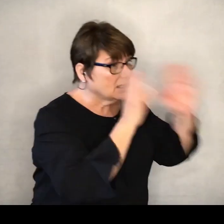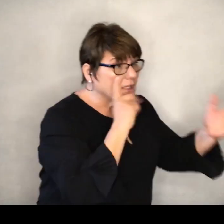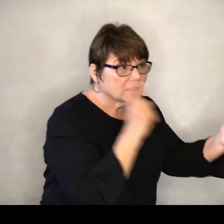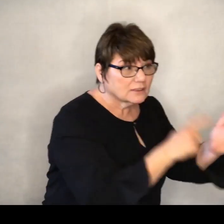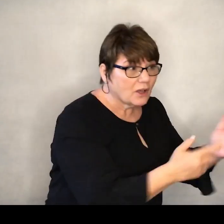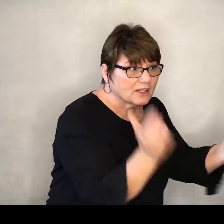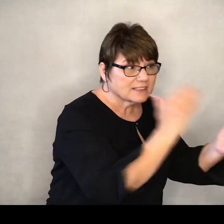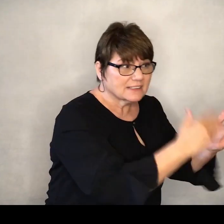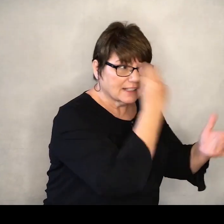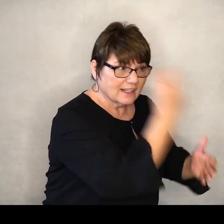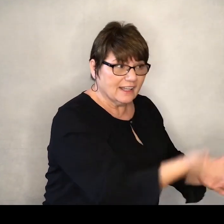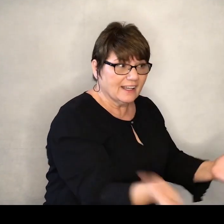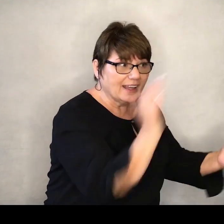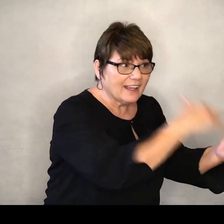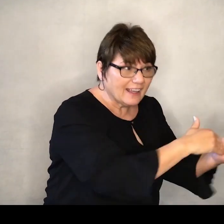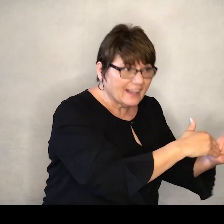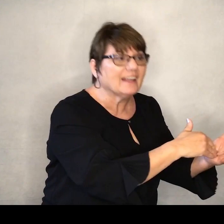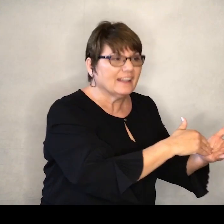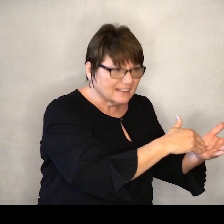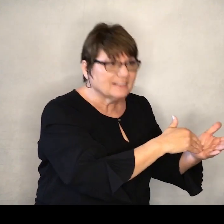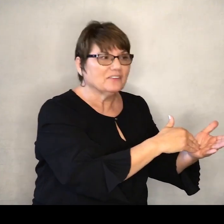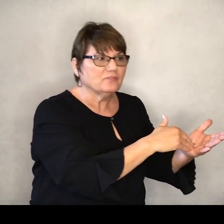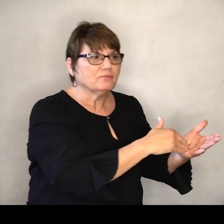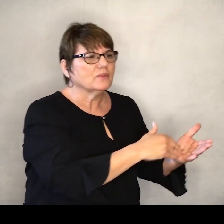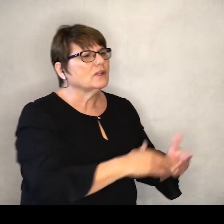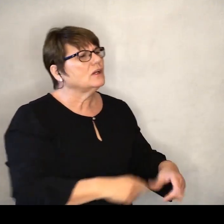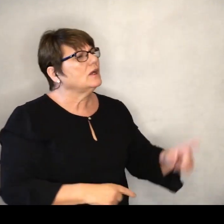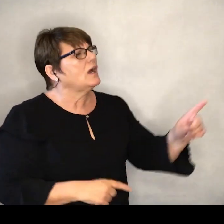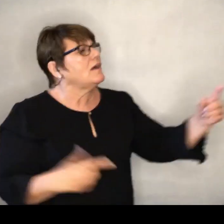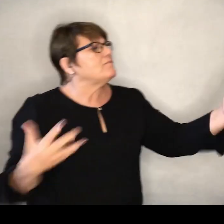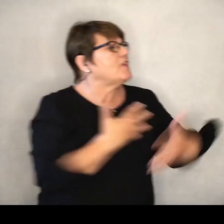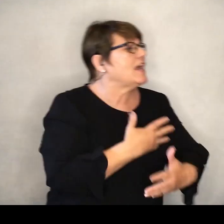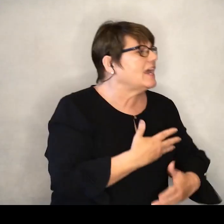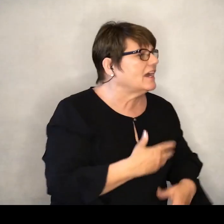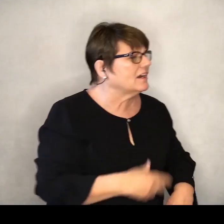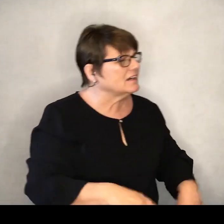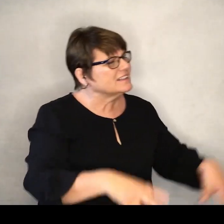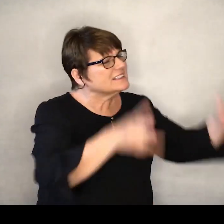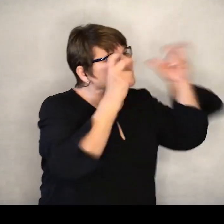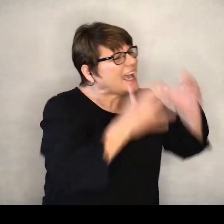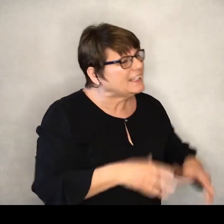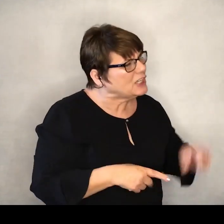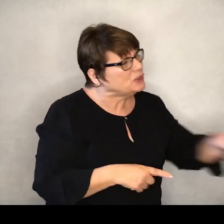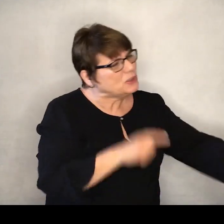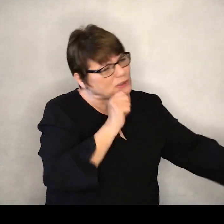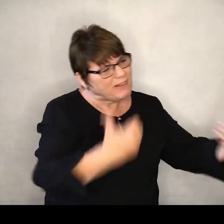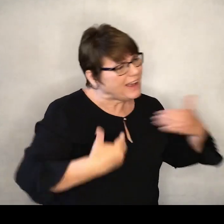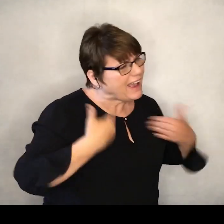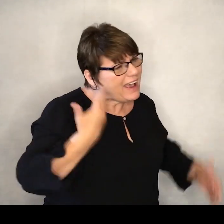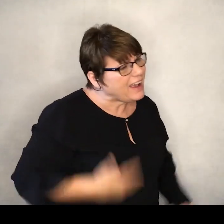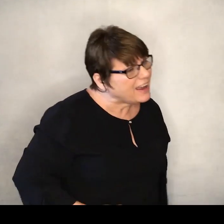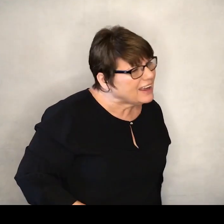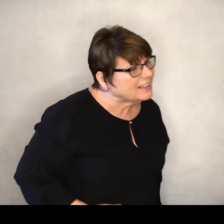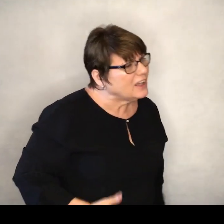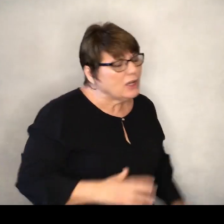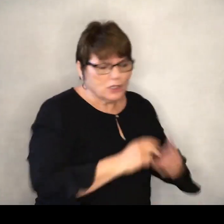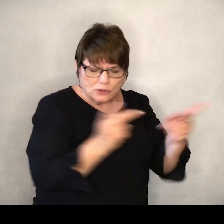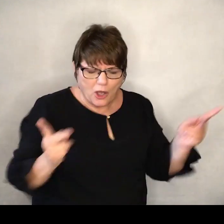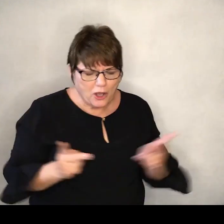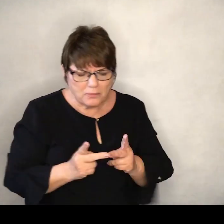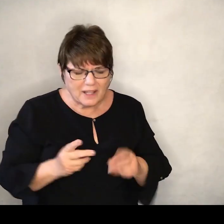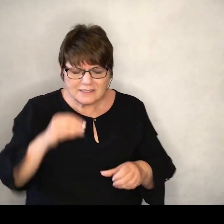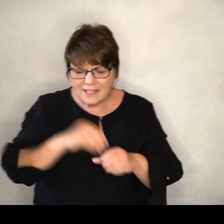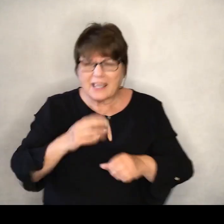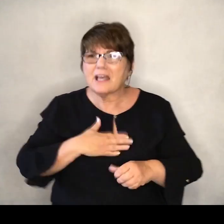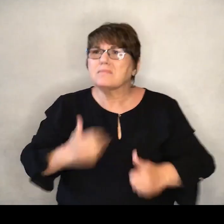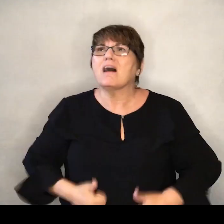again, you don't know me, there ain't no room